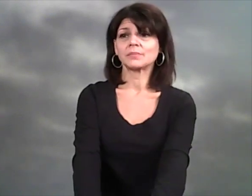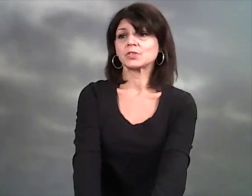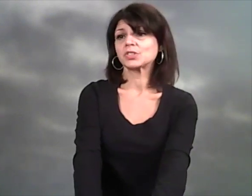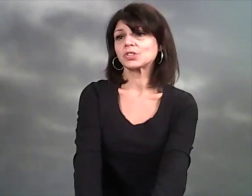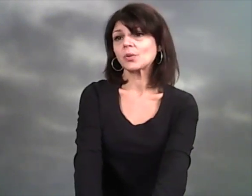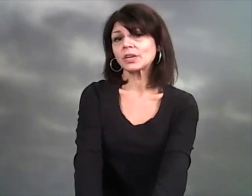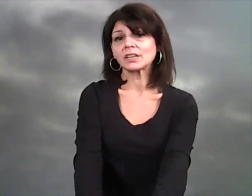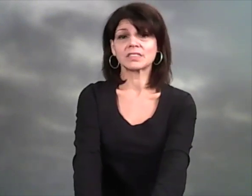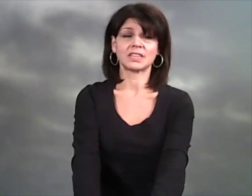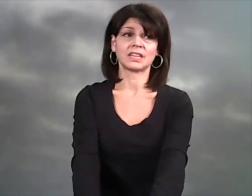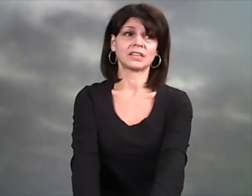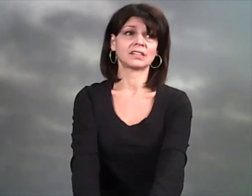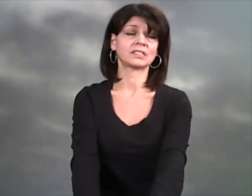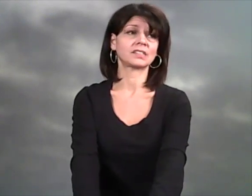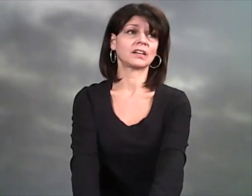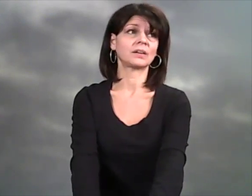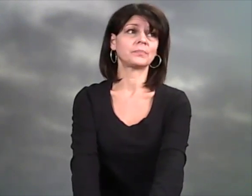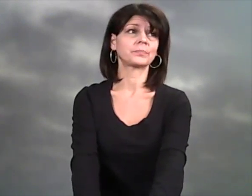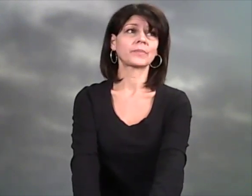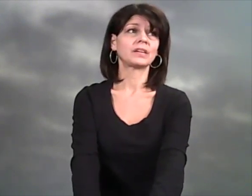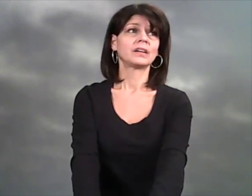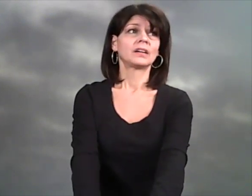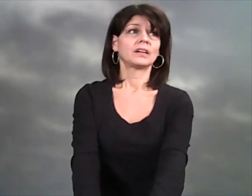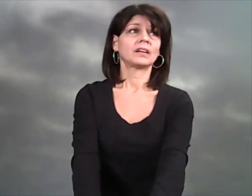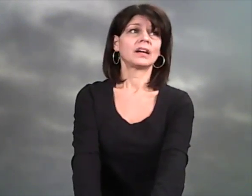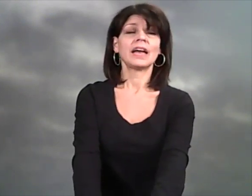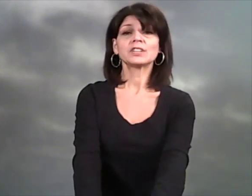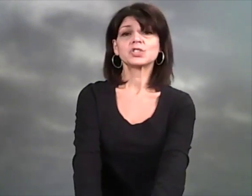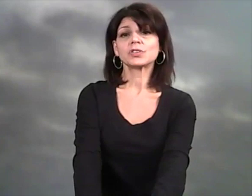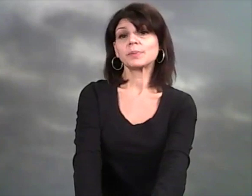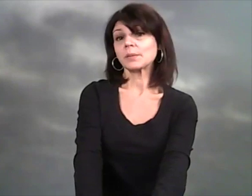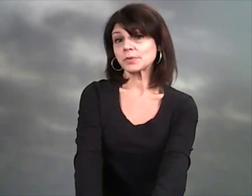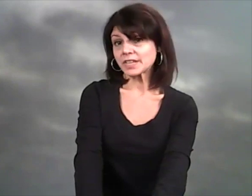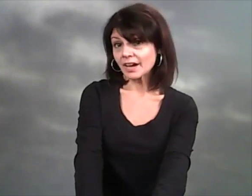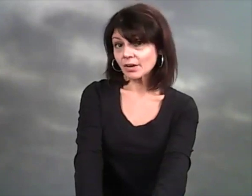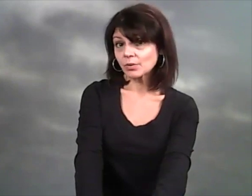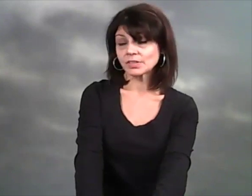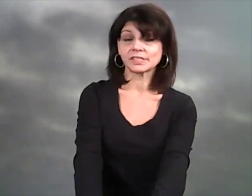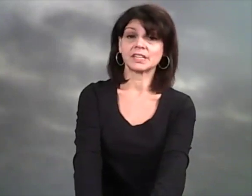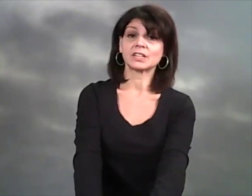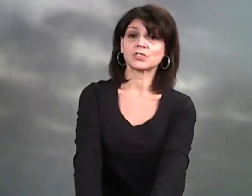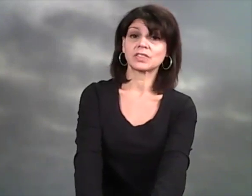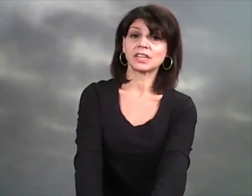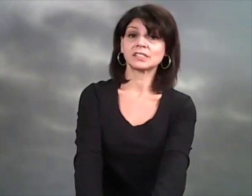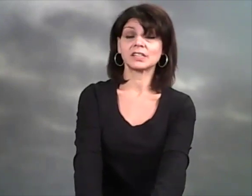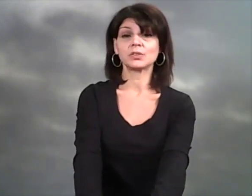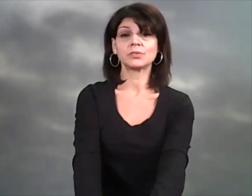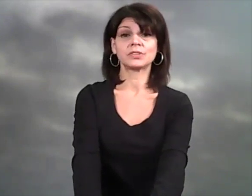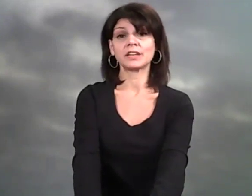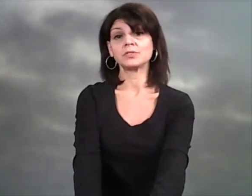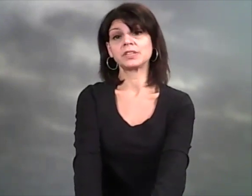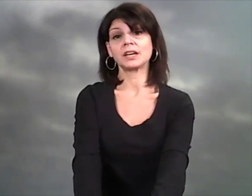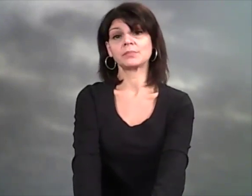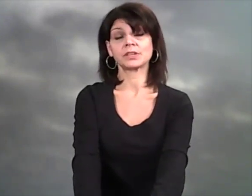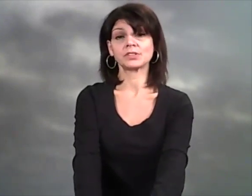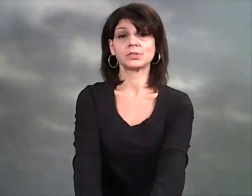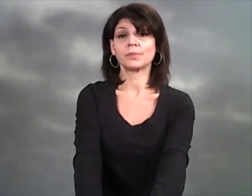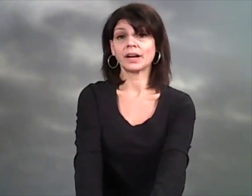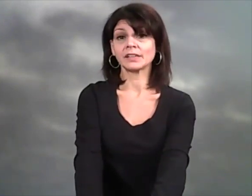your sewing things, extra paper towels and extra things that you get because you buy